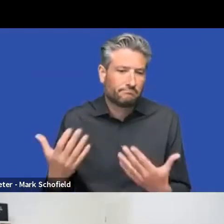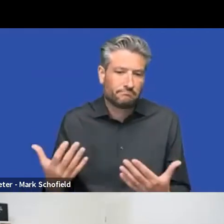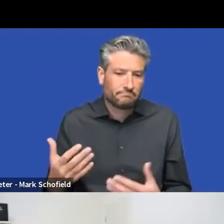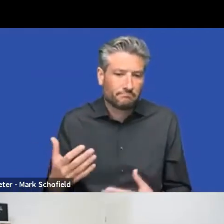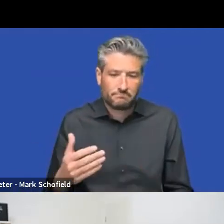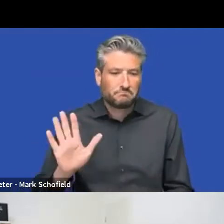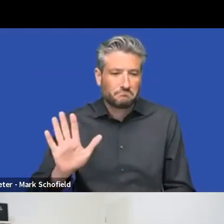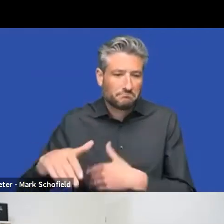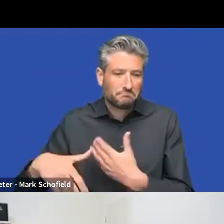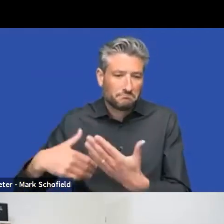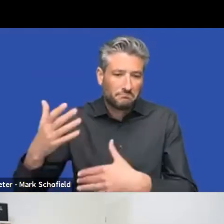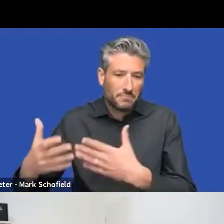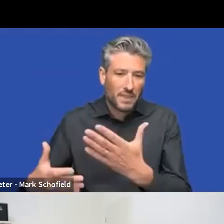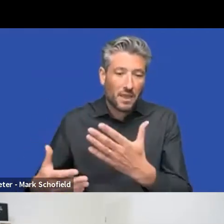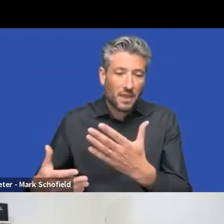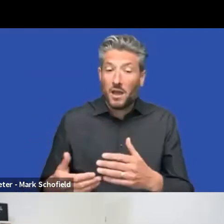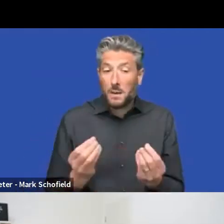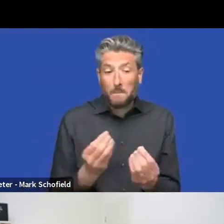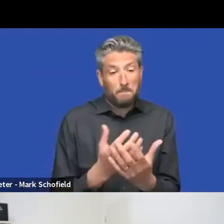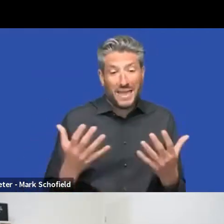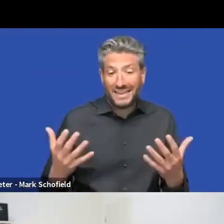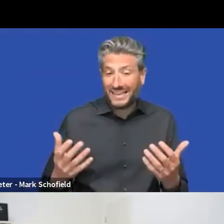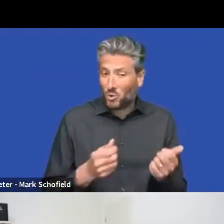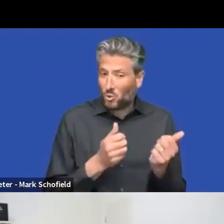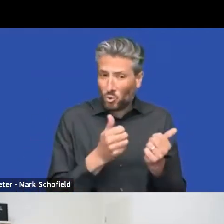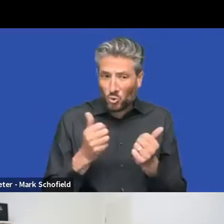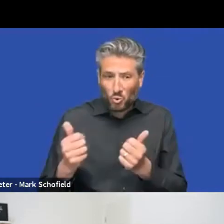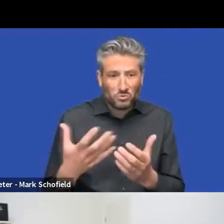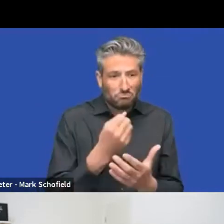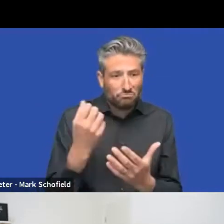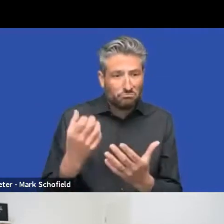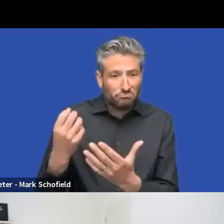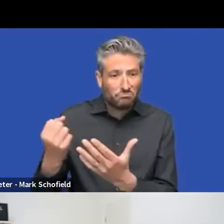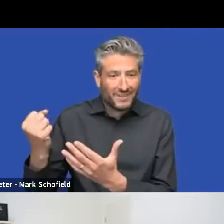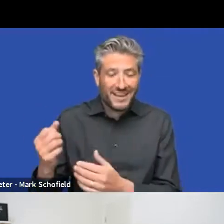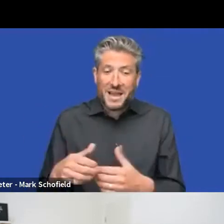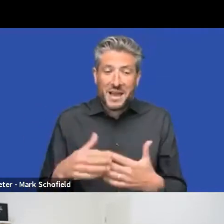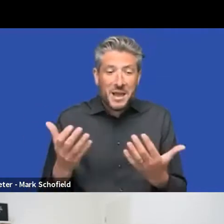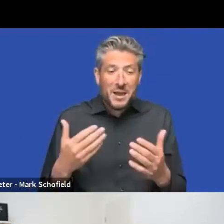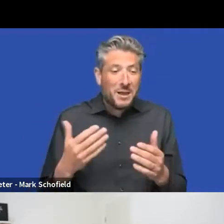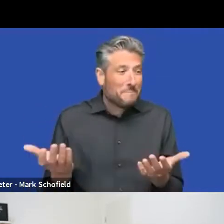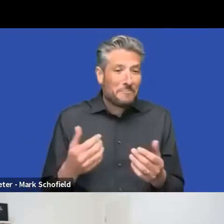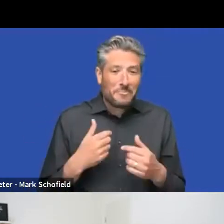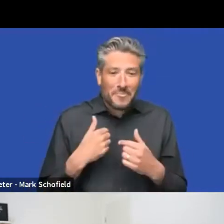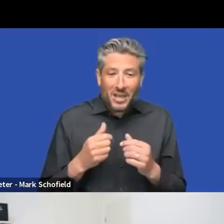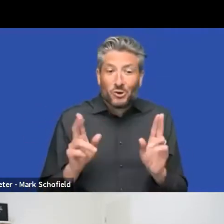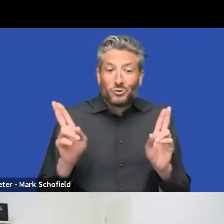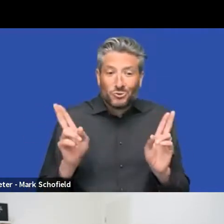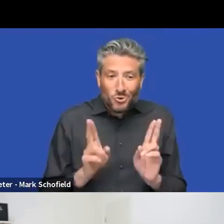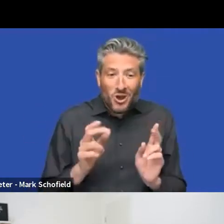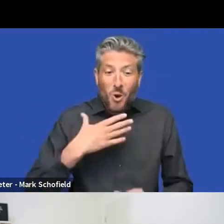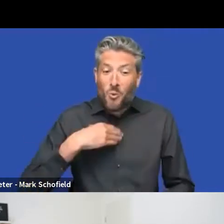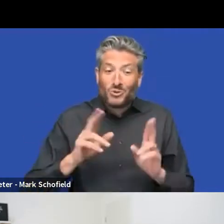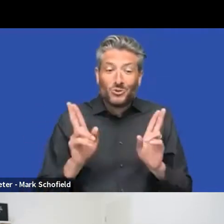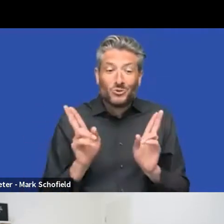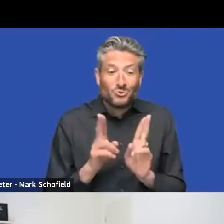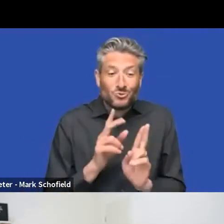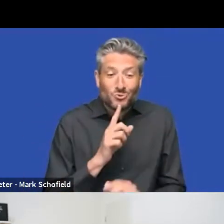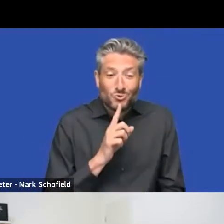and stuff. So yeah, lots of good stuff happened. That was the short, I'm sorry, I can't give a short answer to anything. How is there a short answer